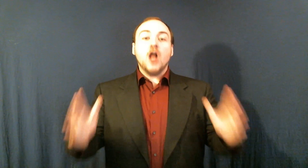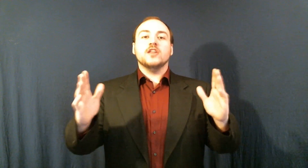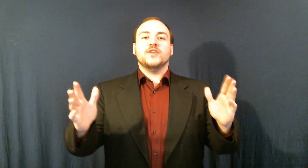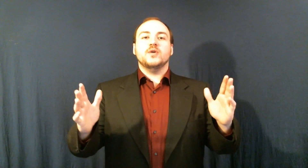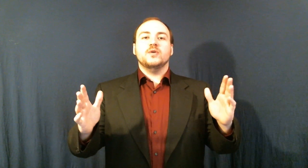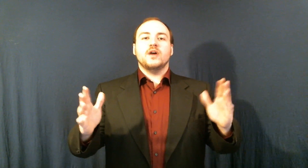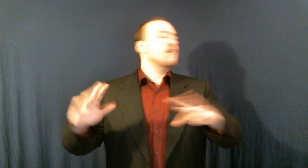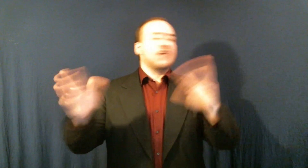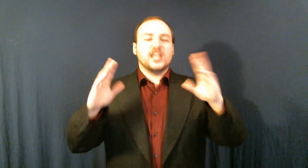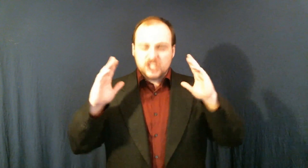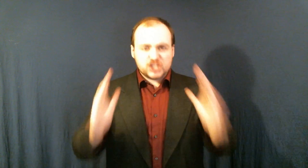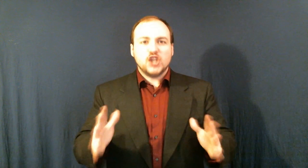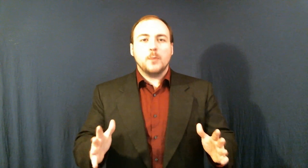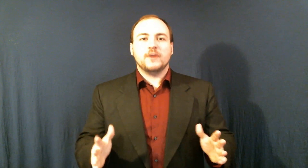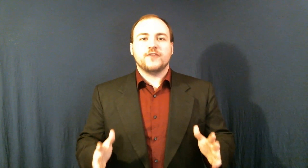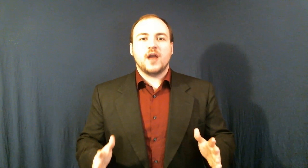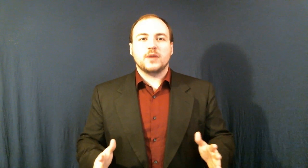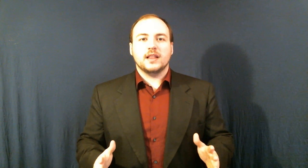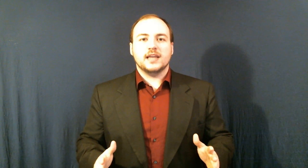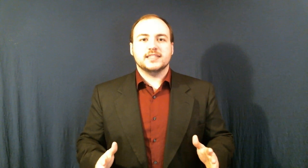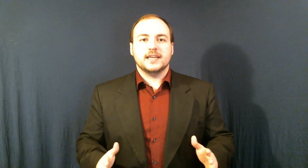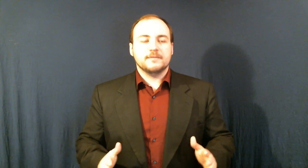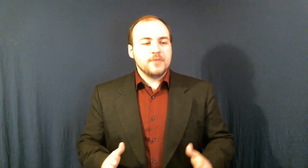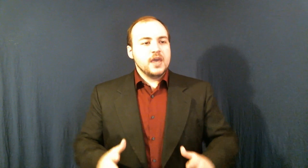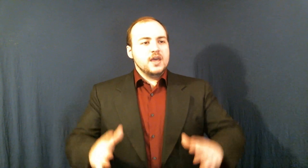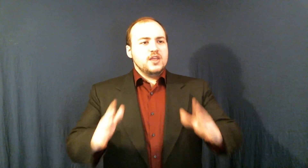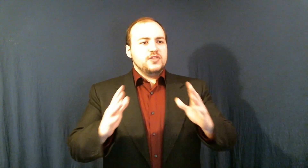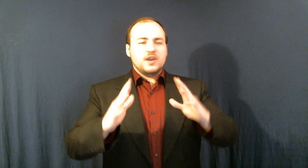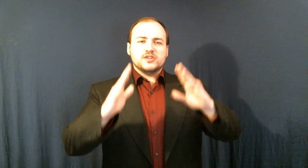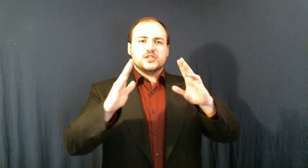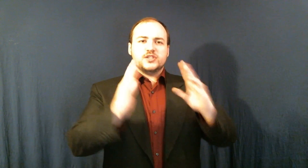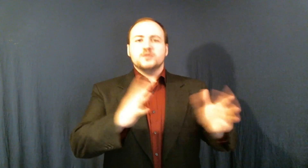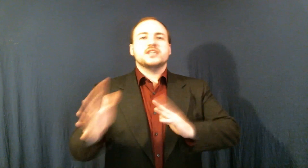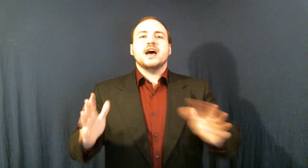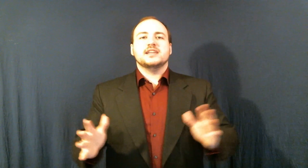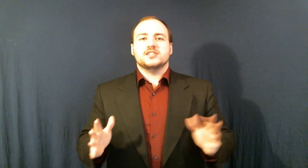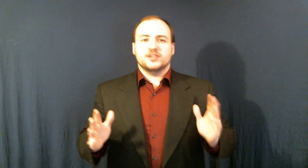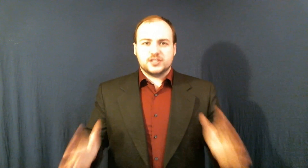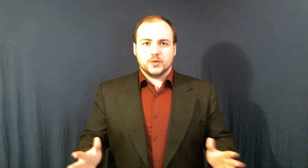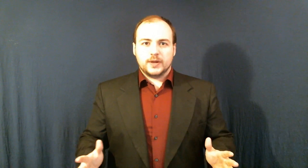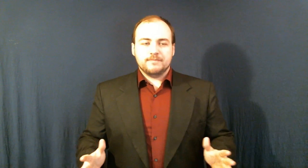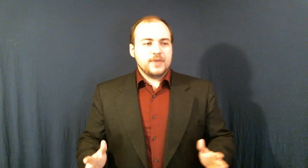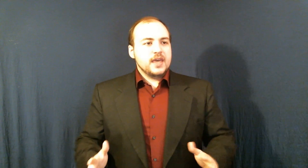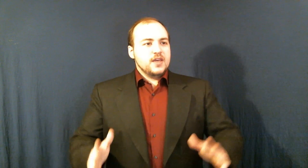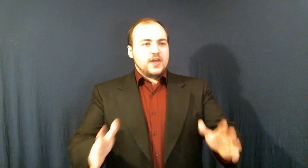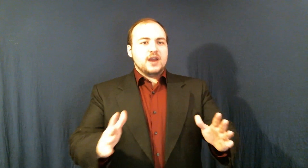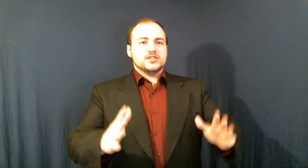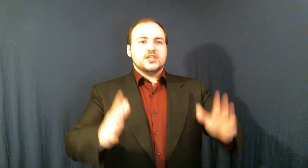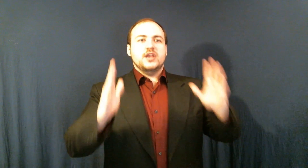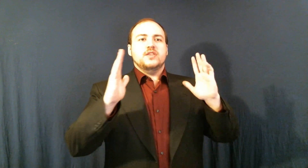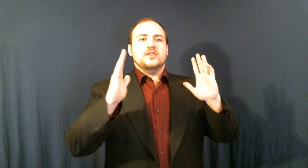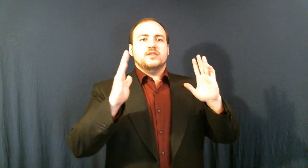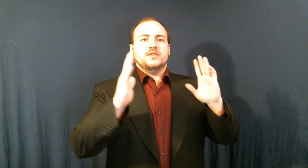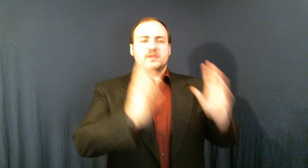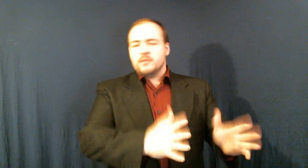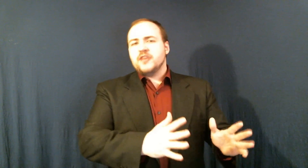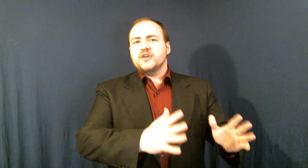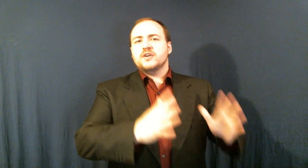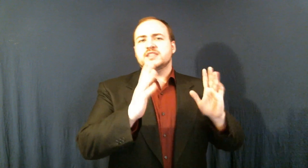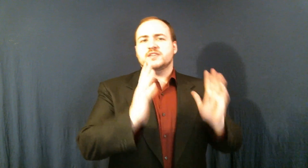all of you are fucking stupid for not realizing it. There's two sides to the story. There's the mother is